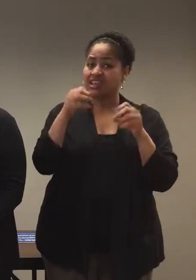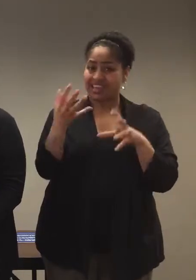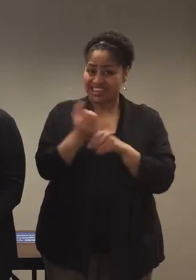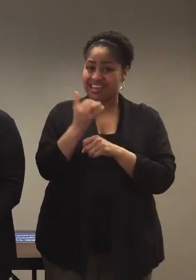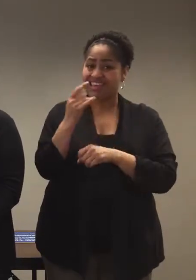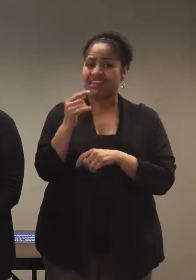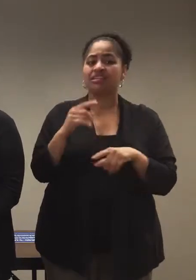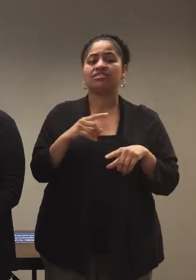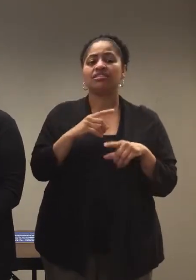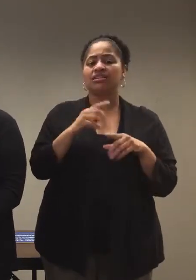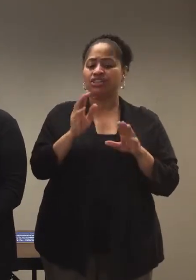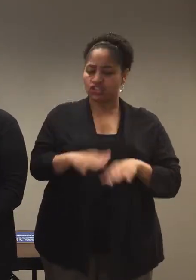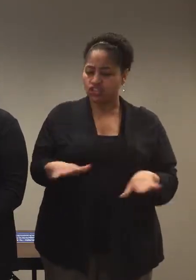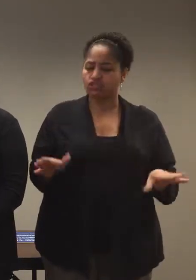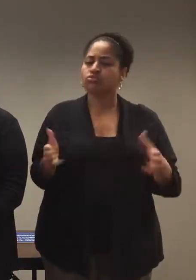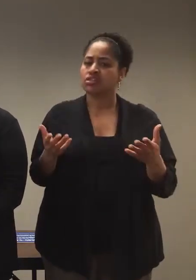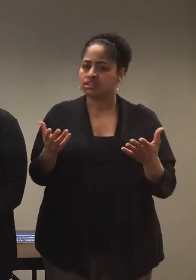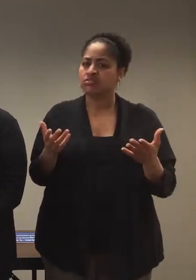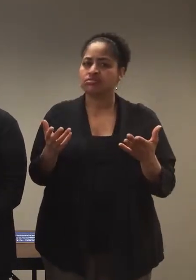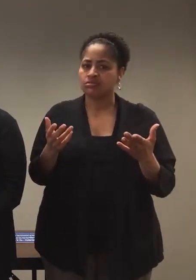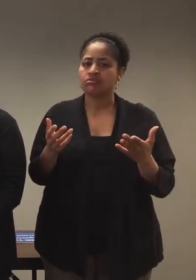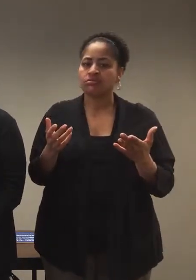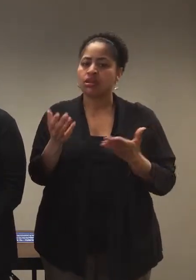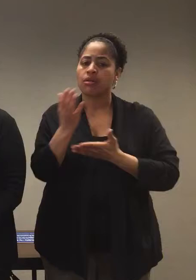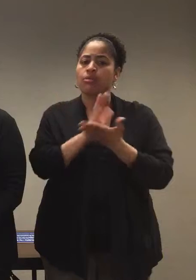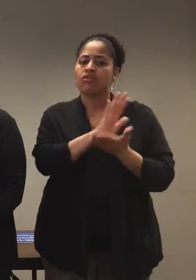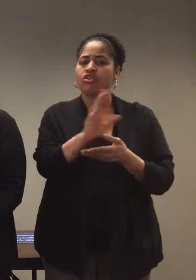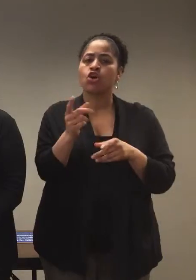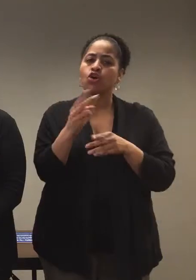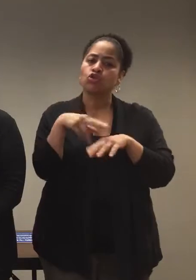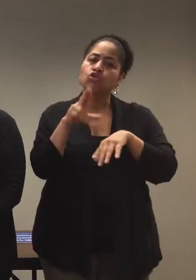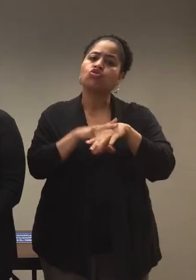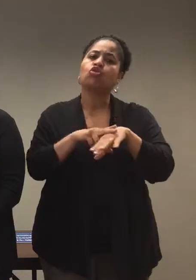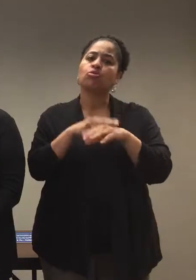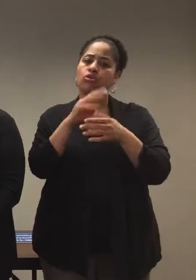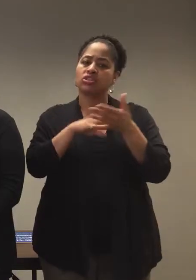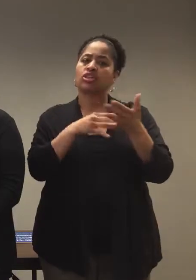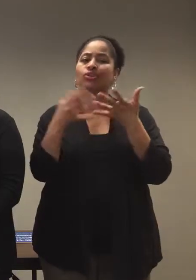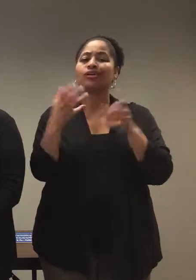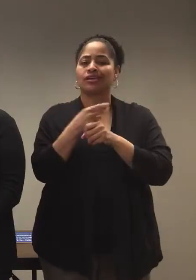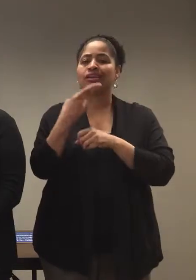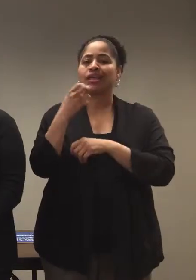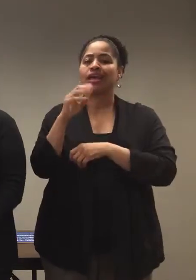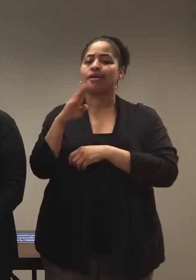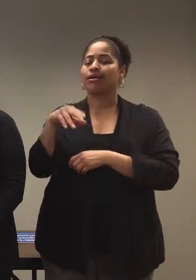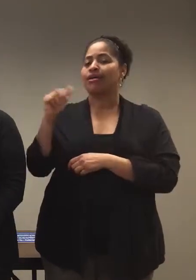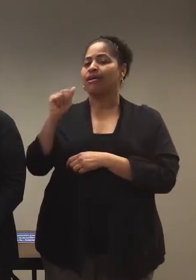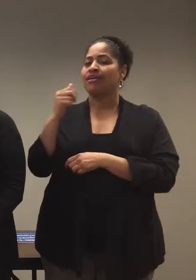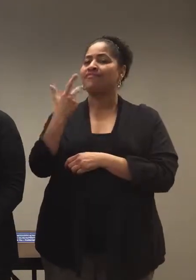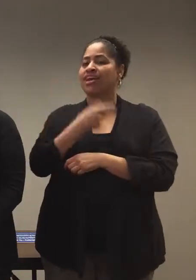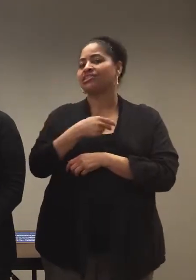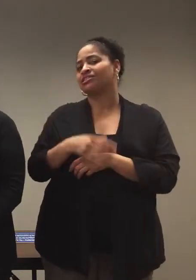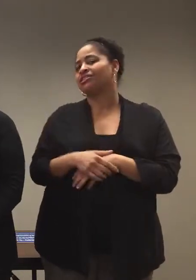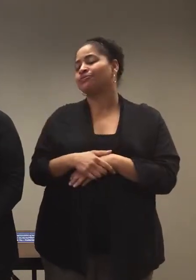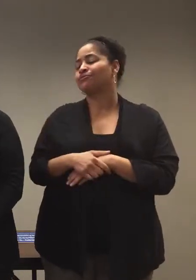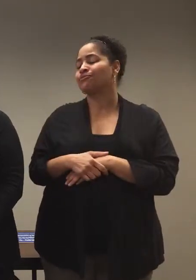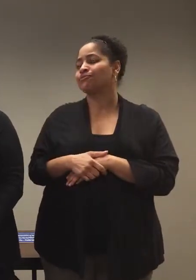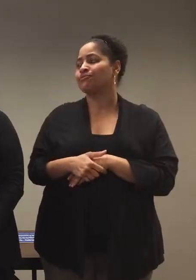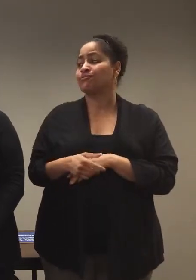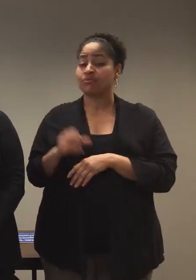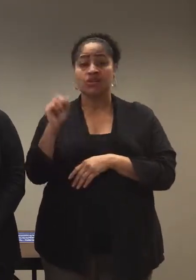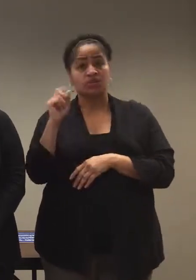vaccine. mean even children as part of their normal immunization schedules get the hepatitis A vaccine. Okay,